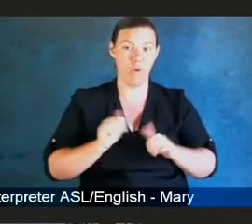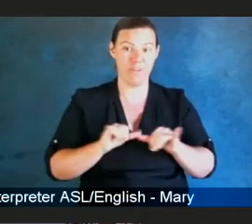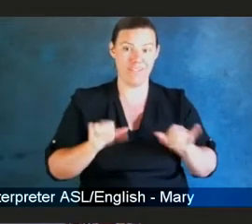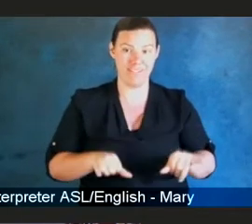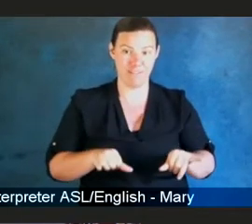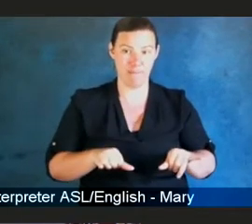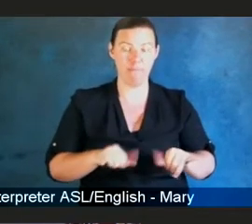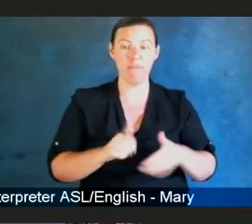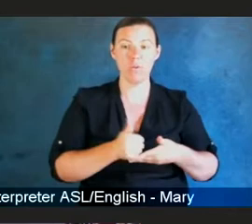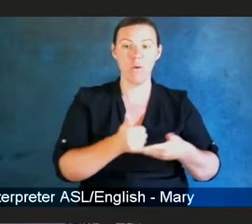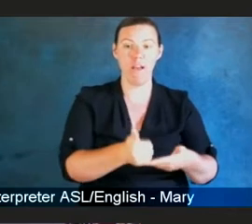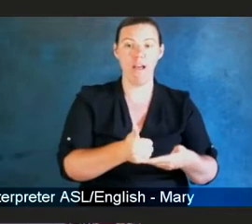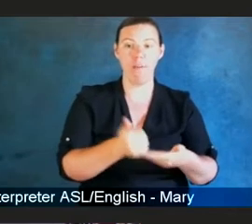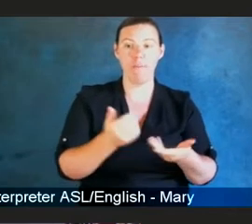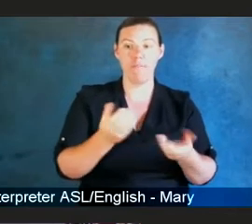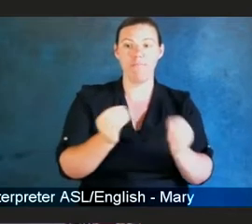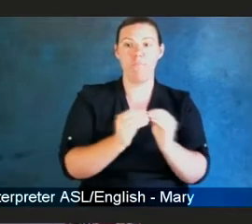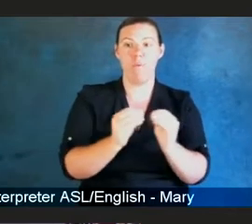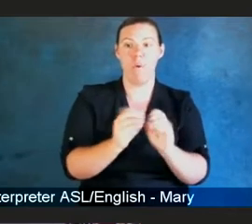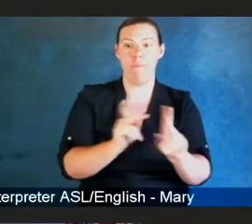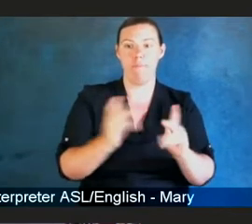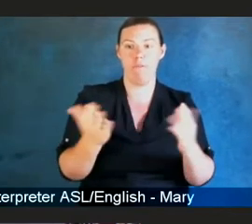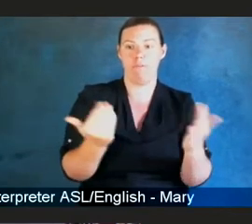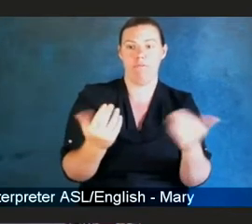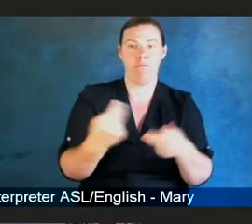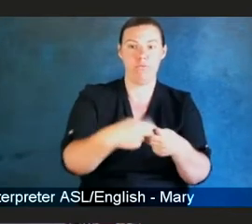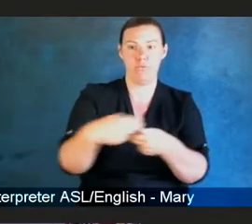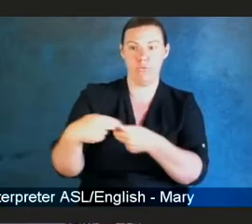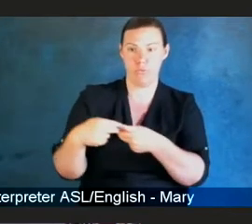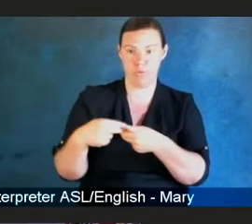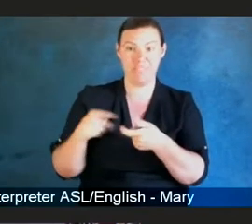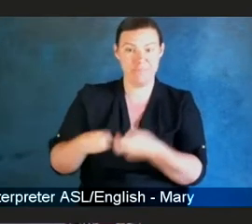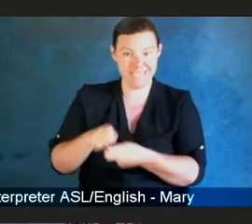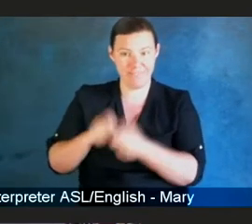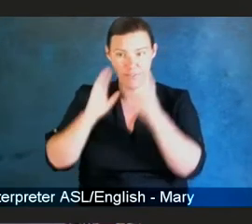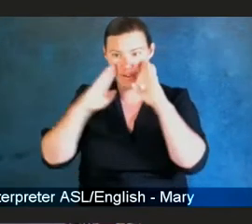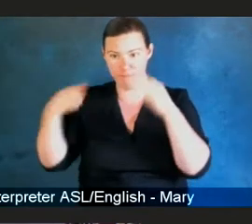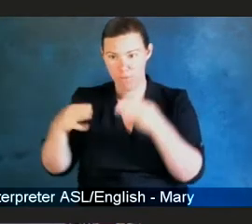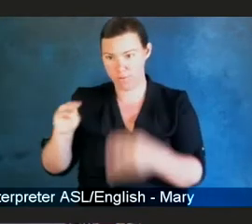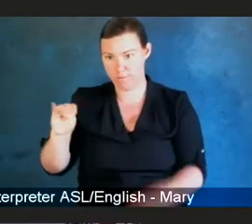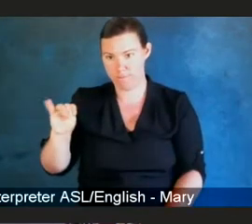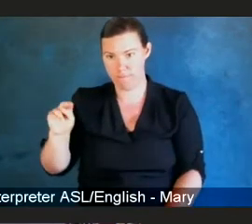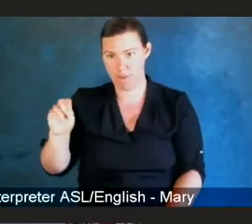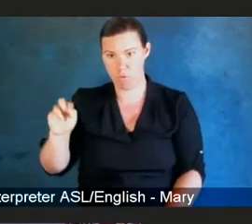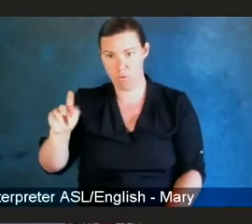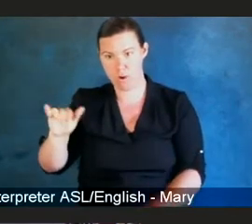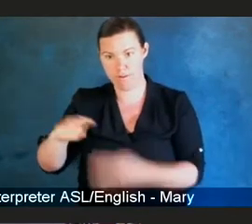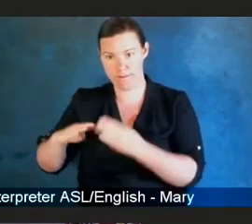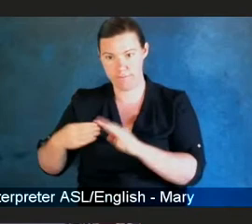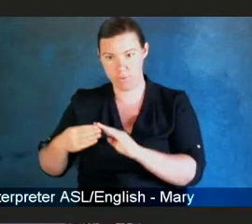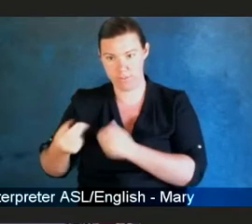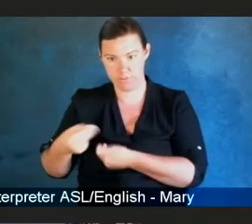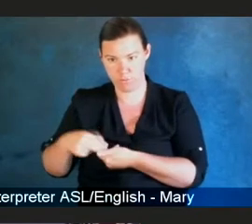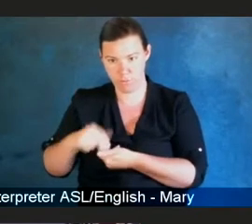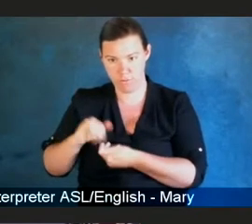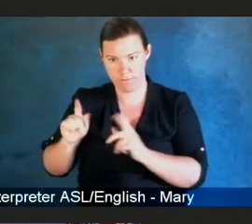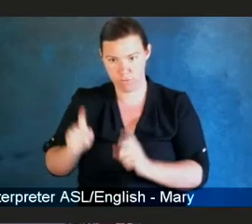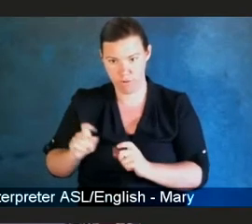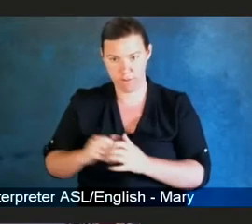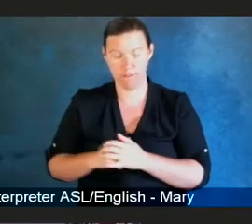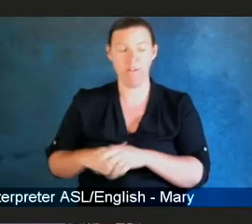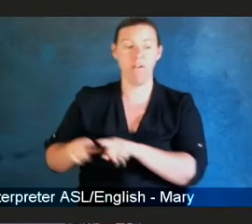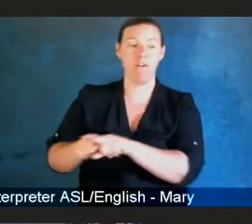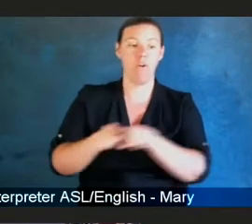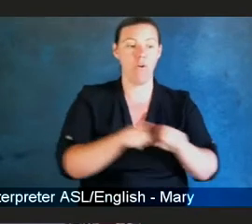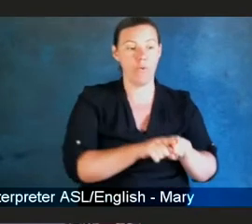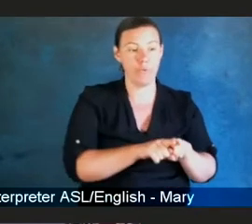subjects. They helped them work with, they helped supplemental grant requests. They helped them do performance